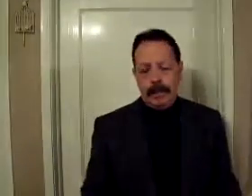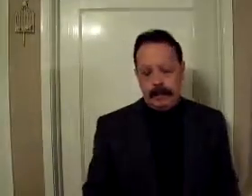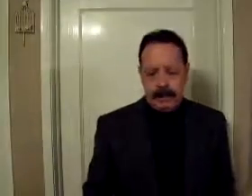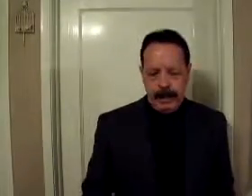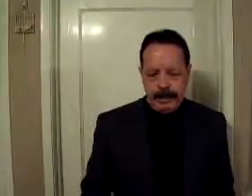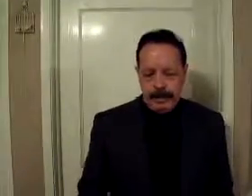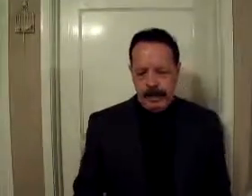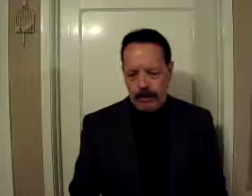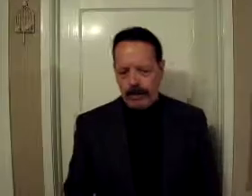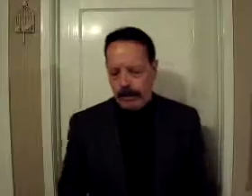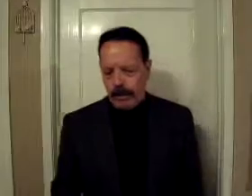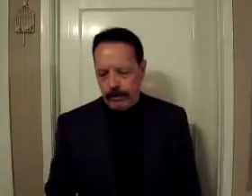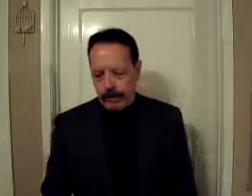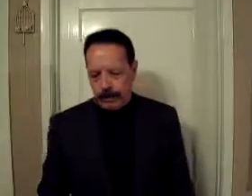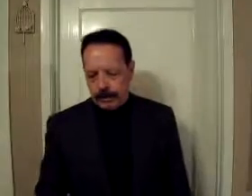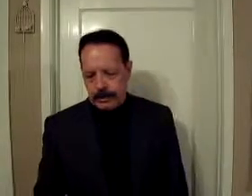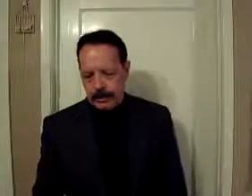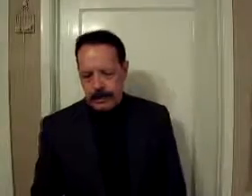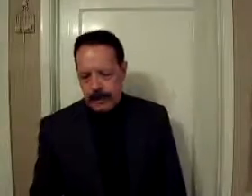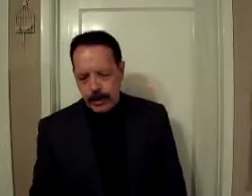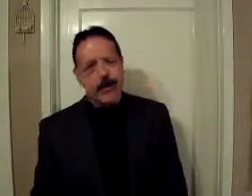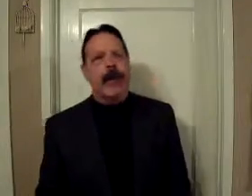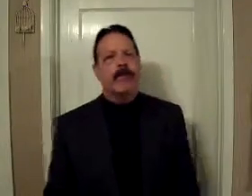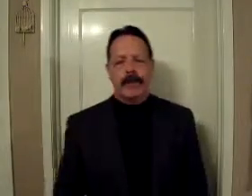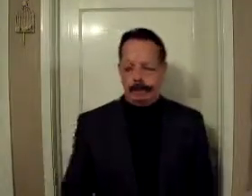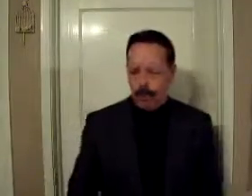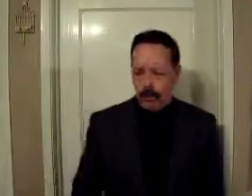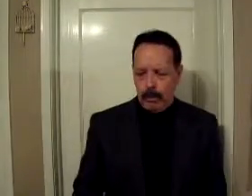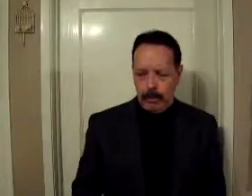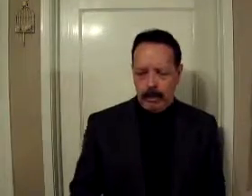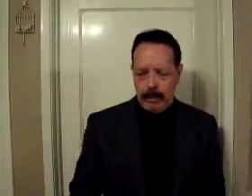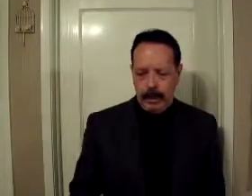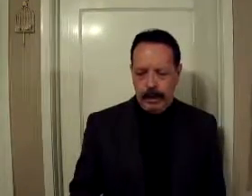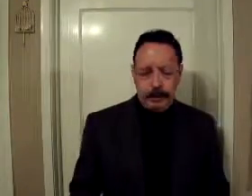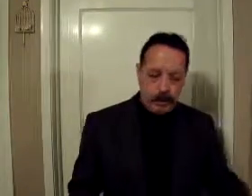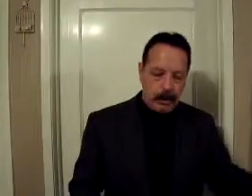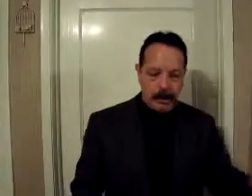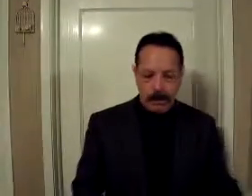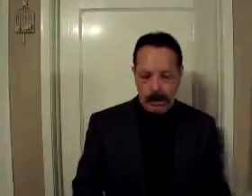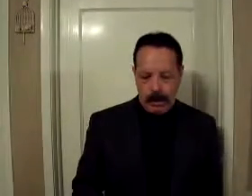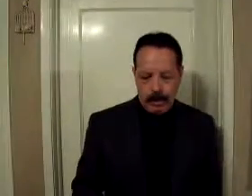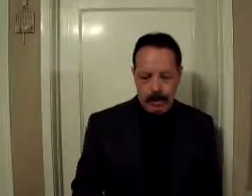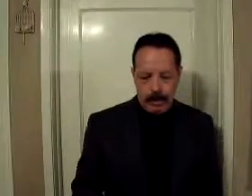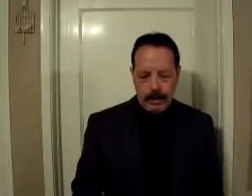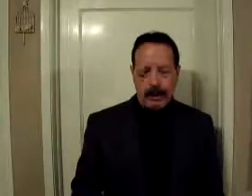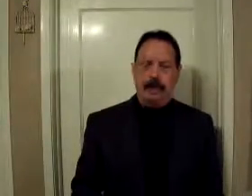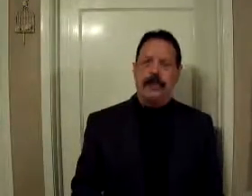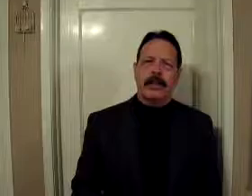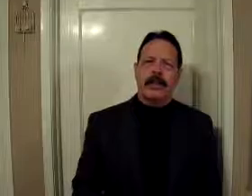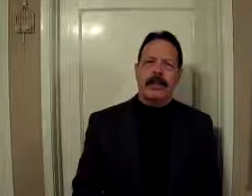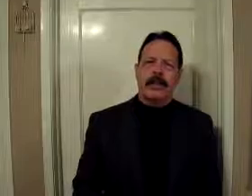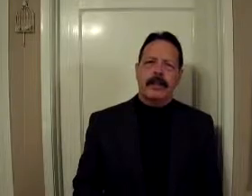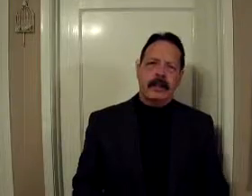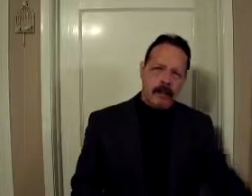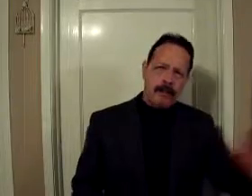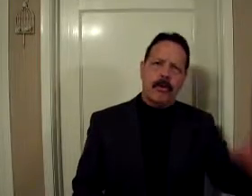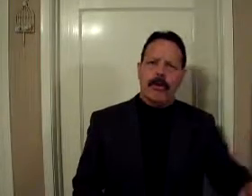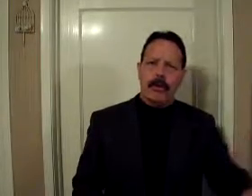today. Therefore, dear friends, since you have been forewarned and put on your guard, he says, you've been warned,